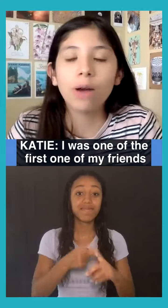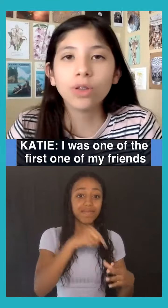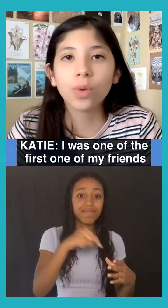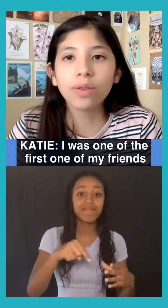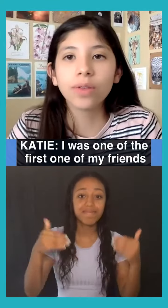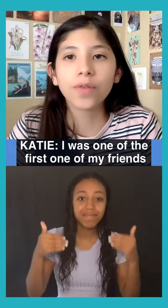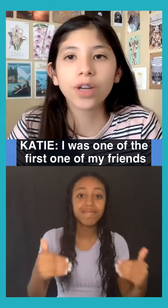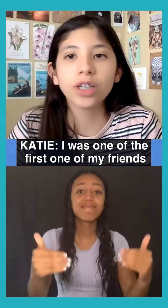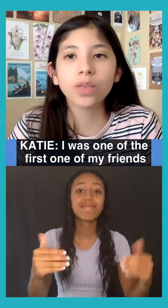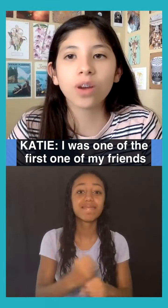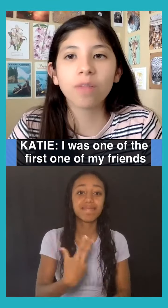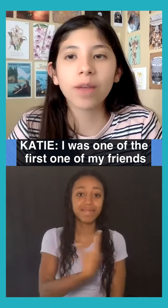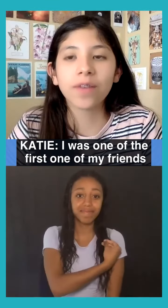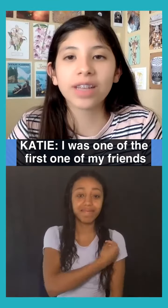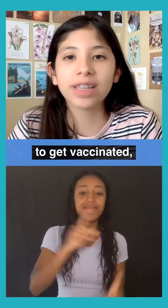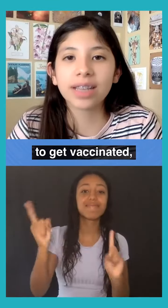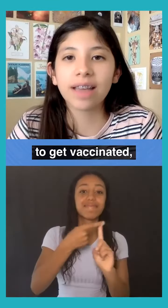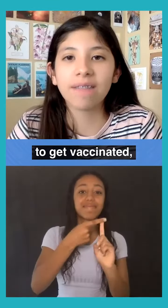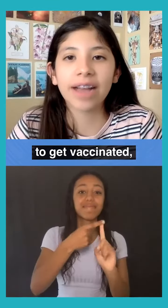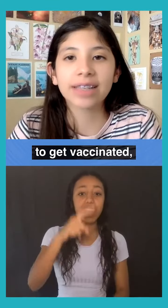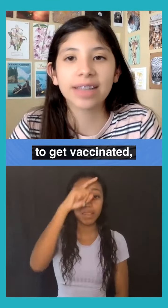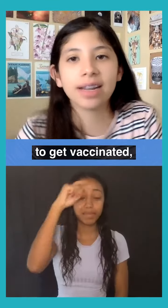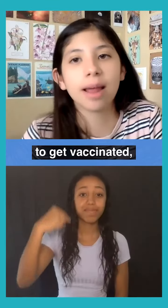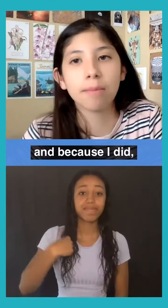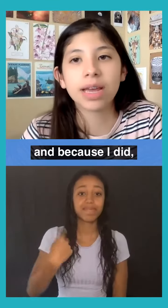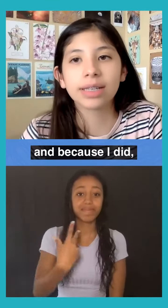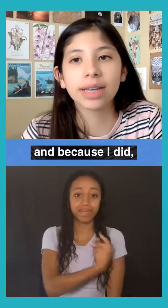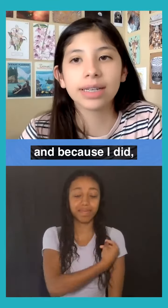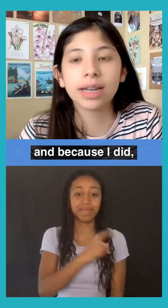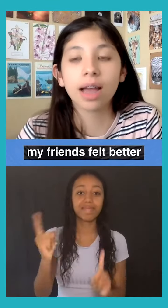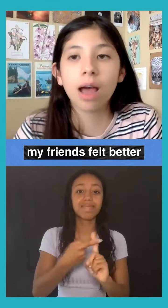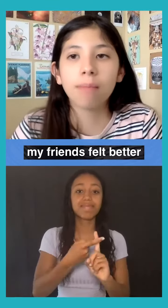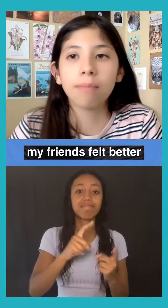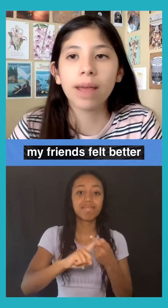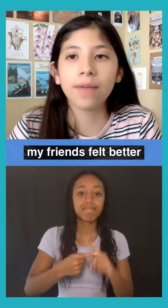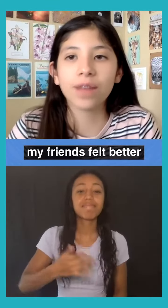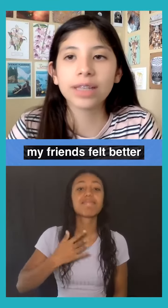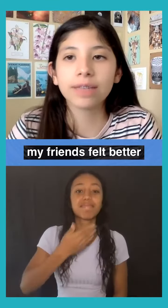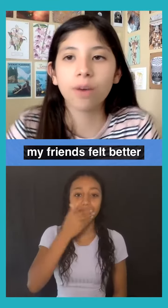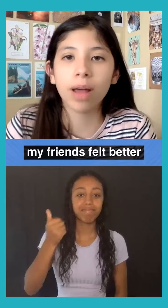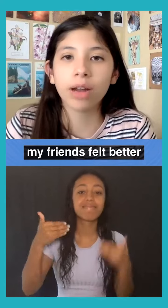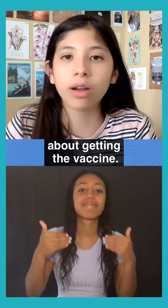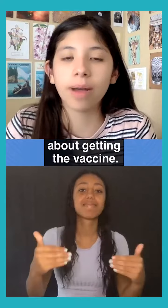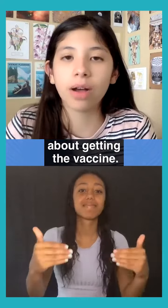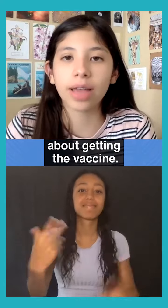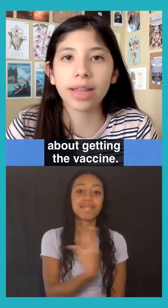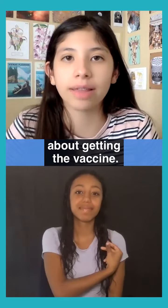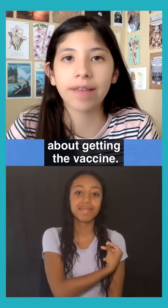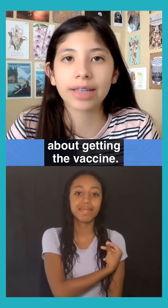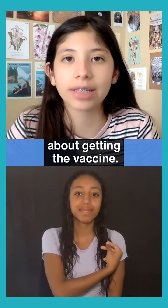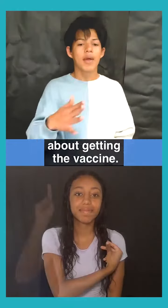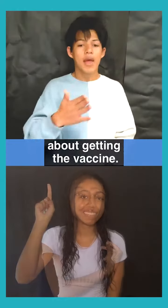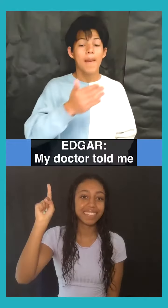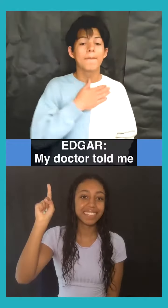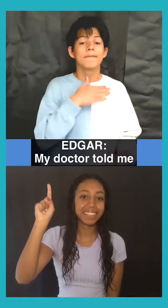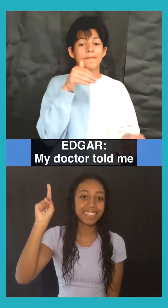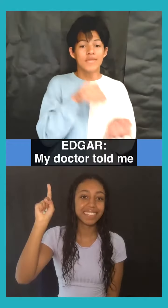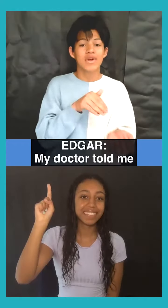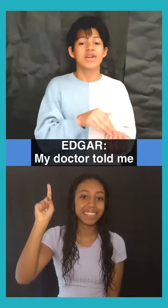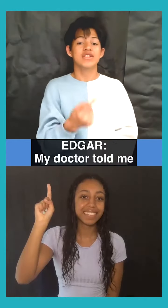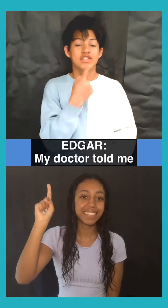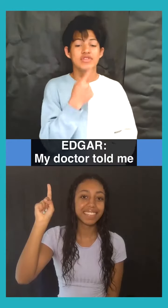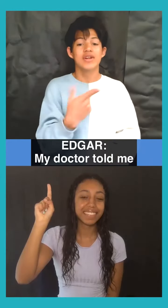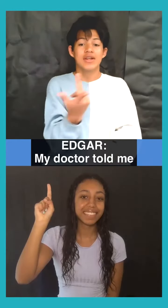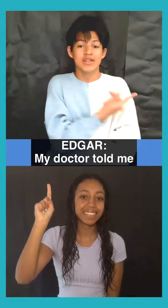Katie. I was one of the first one of my friends to get vaccinated and because I did, my friends felt better about getting the vaccine. Edgar.